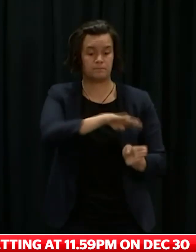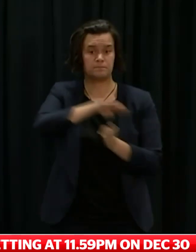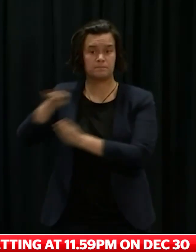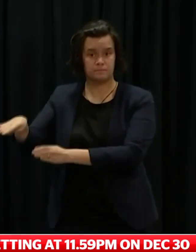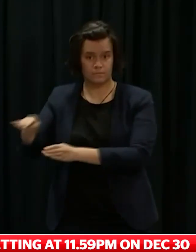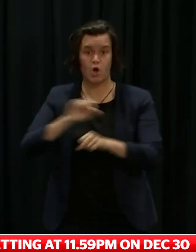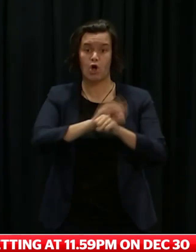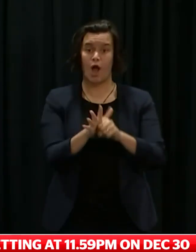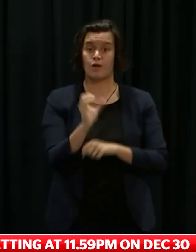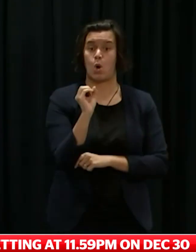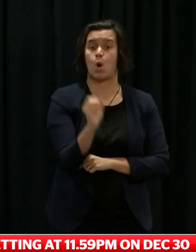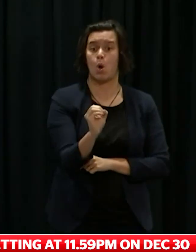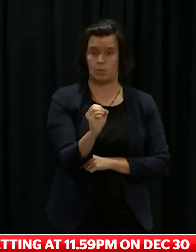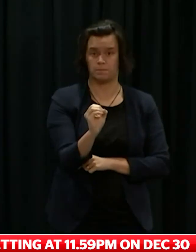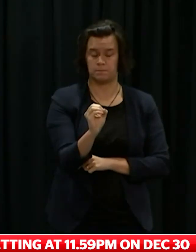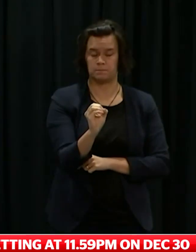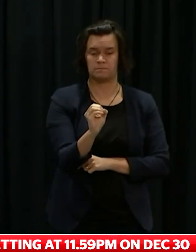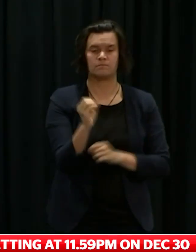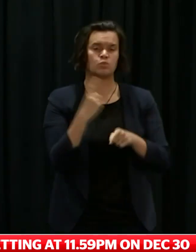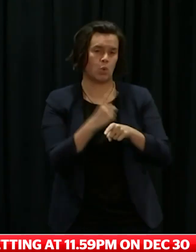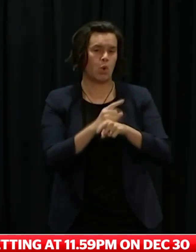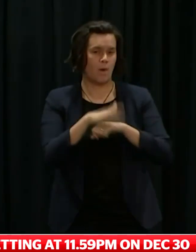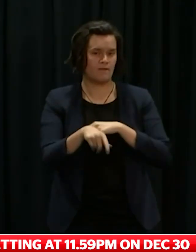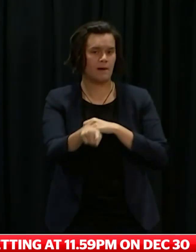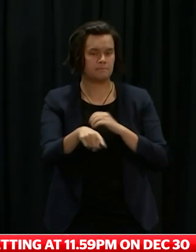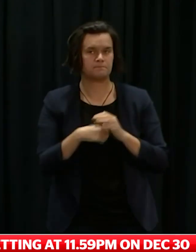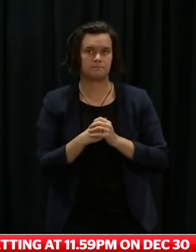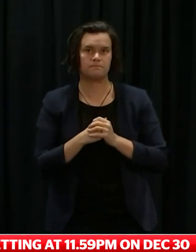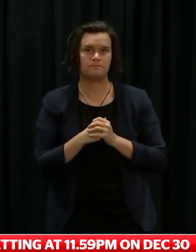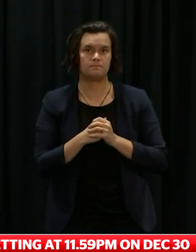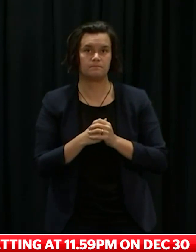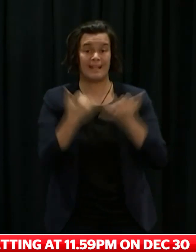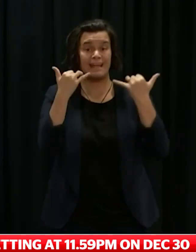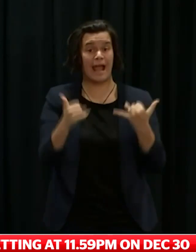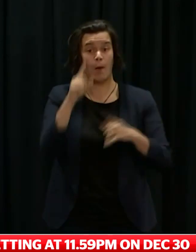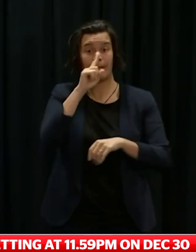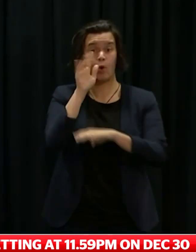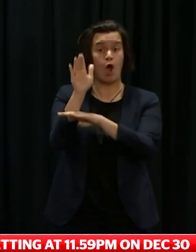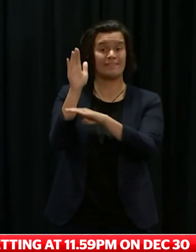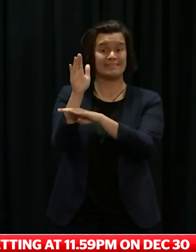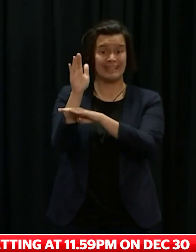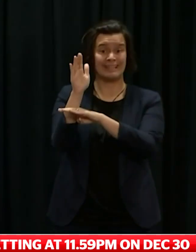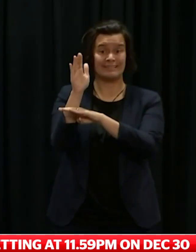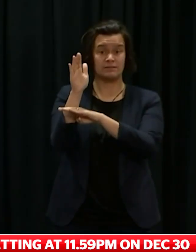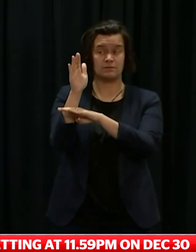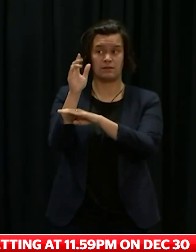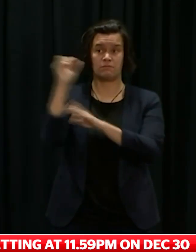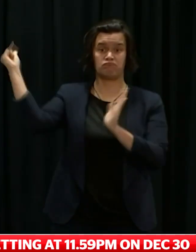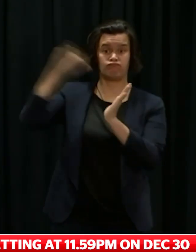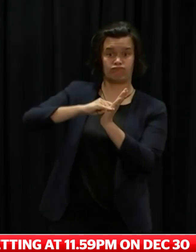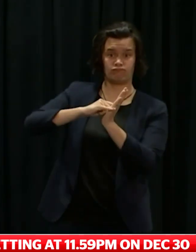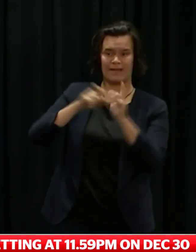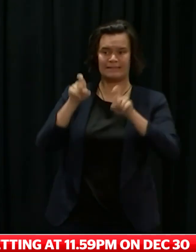border through our ongoing use of managed isolation and quarantine. You'll be aware that this is due to undergo a significant change on 17